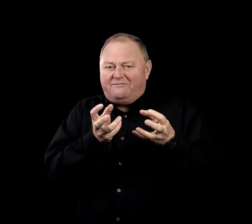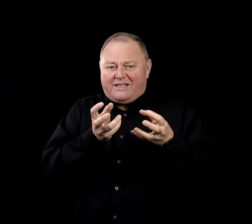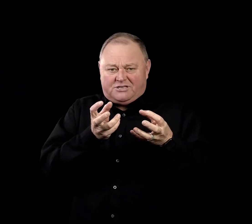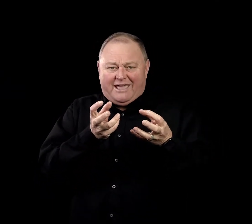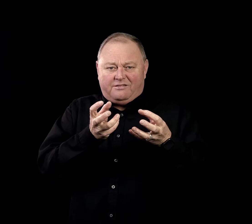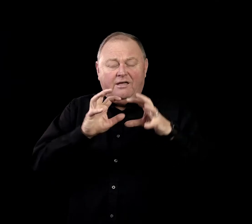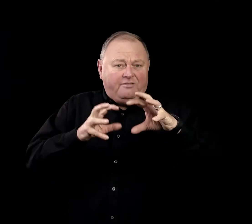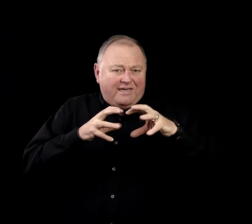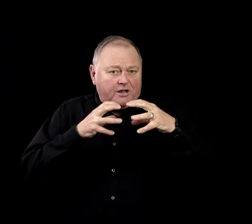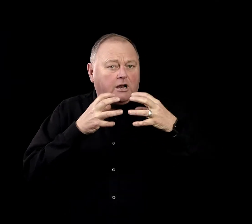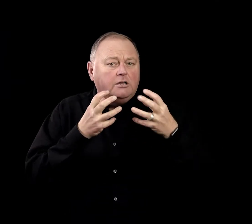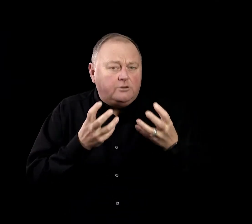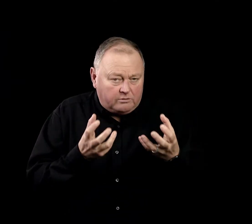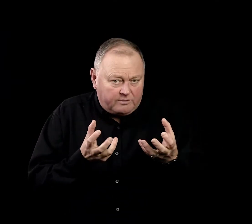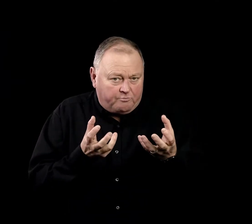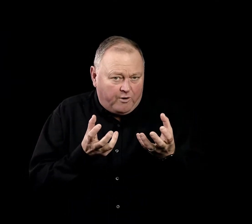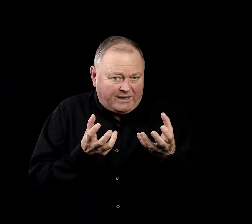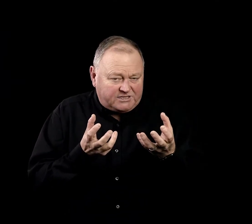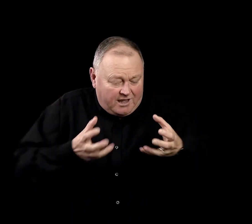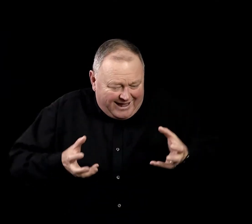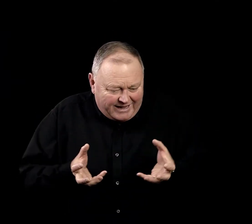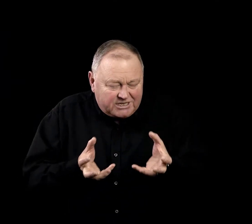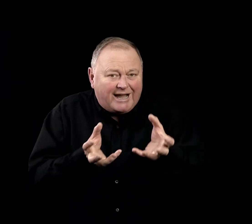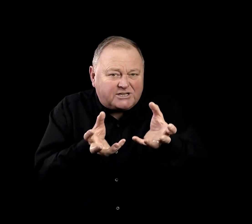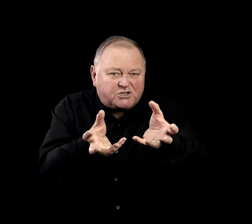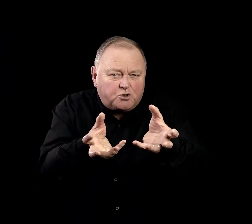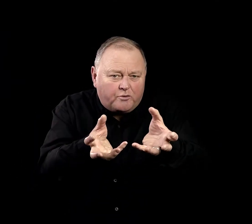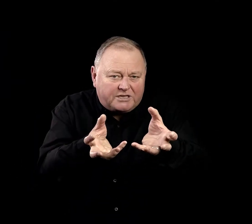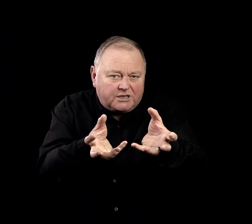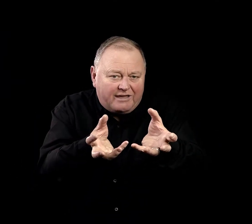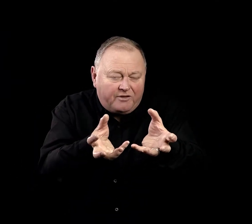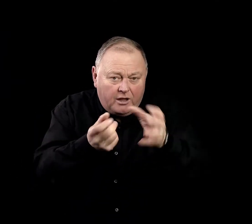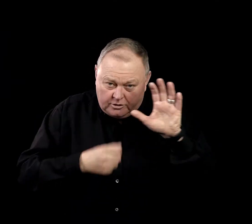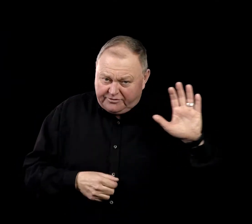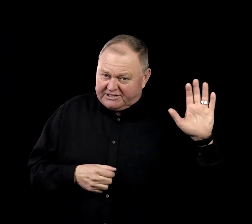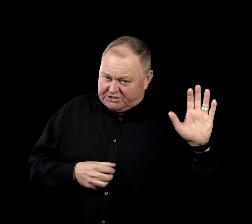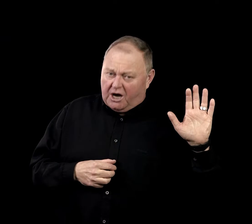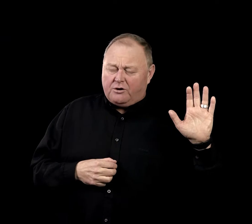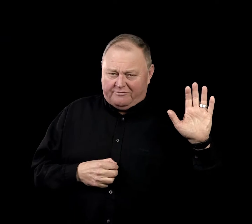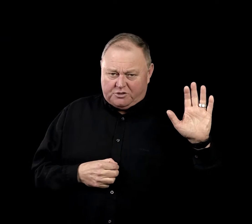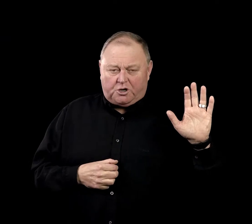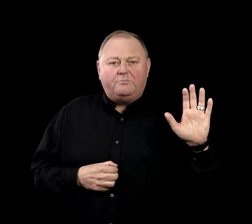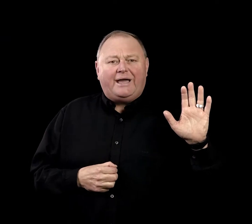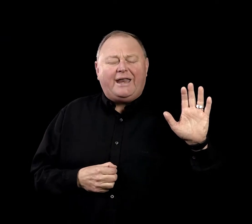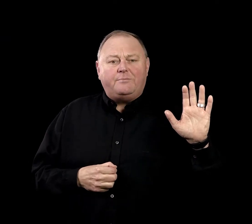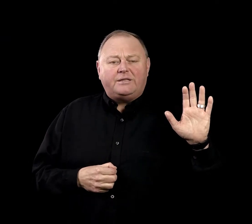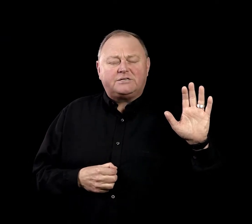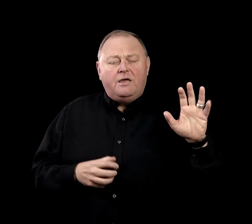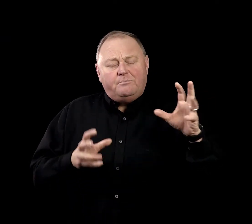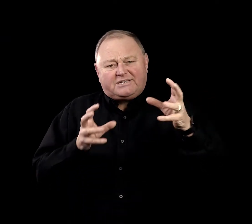event together. They're the glue that brings an entire story to life, not the star of the show by any means, but